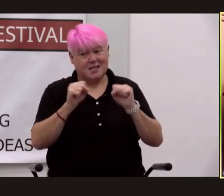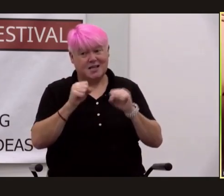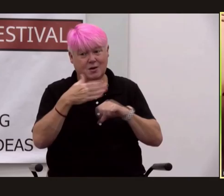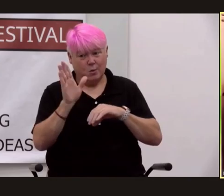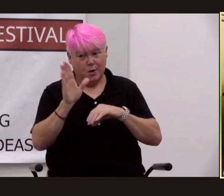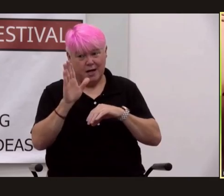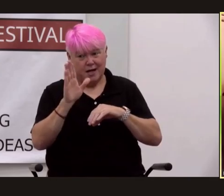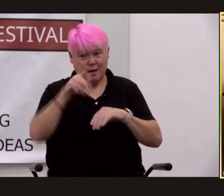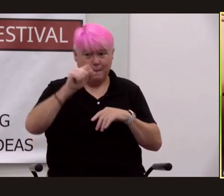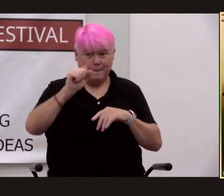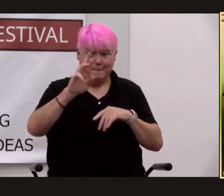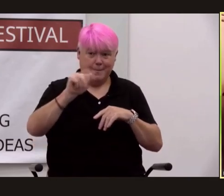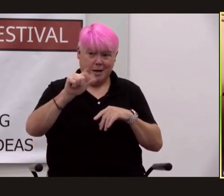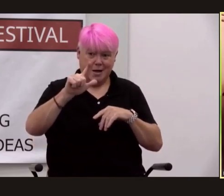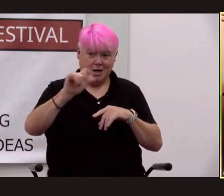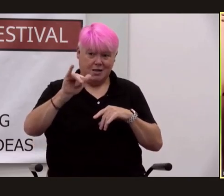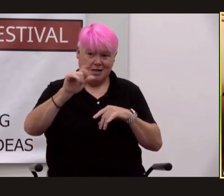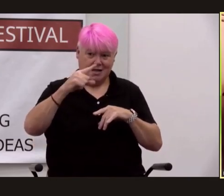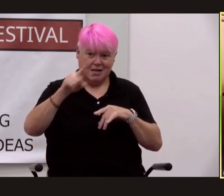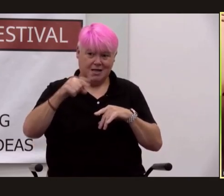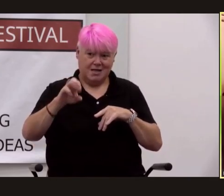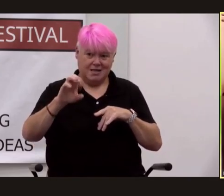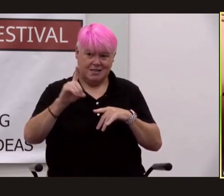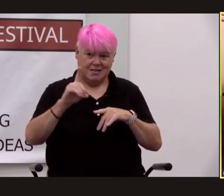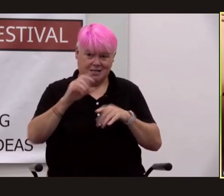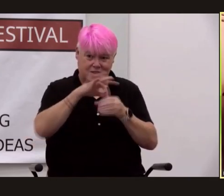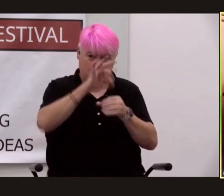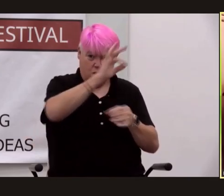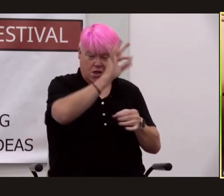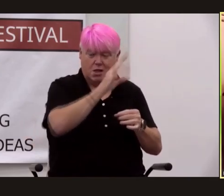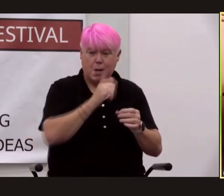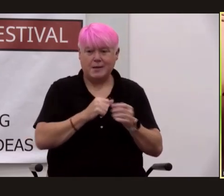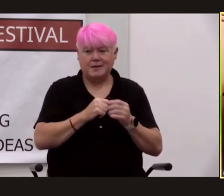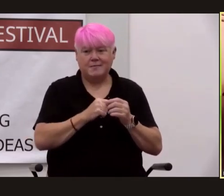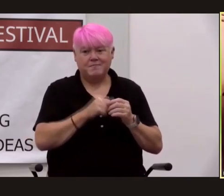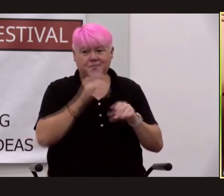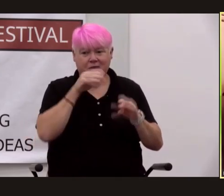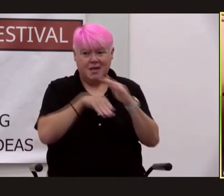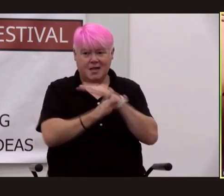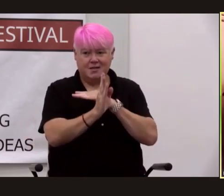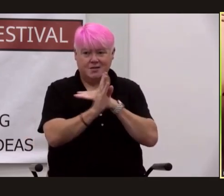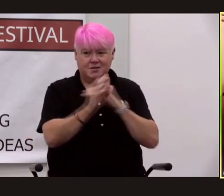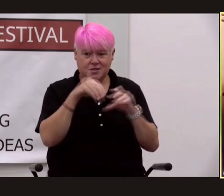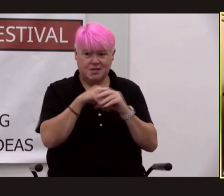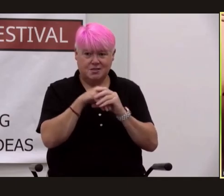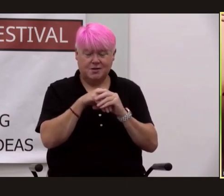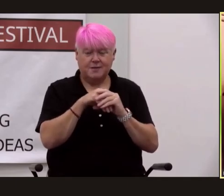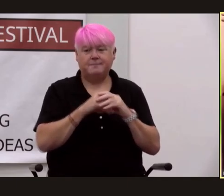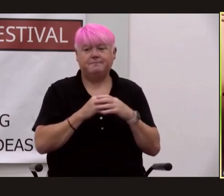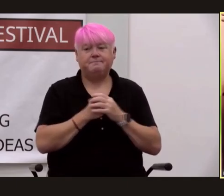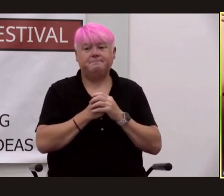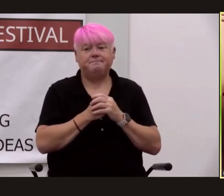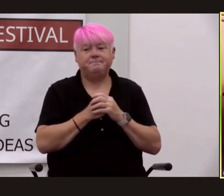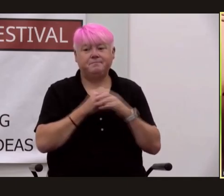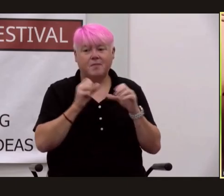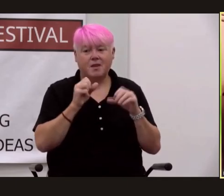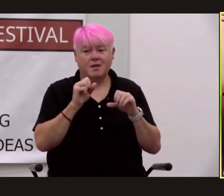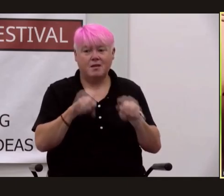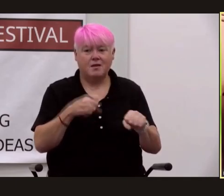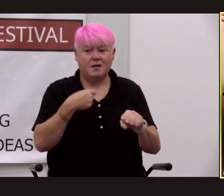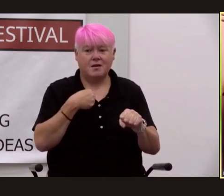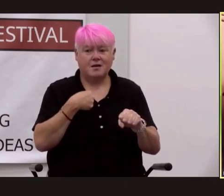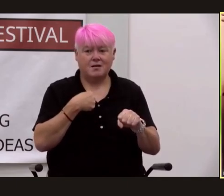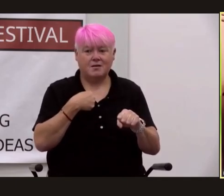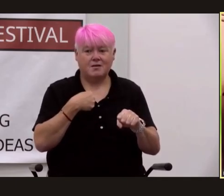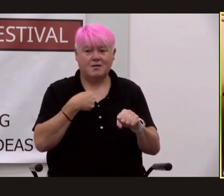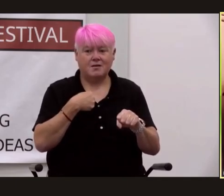from a fighting world and here's a little scene can i have